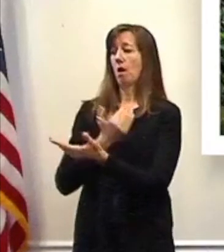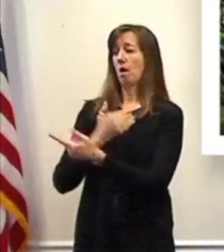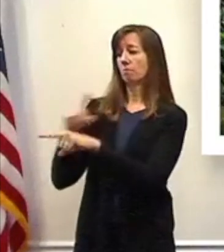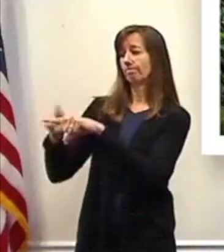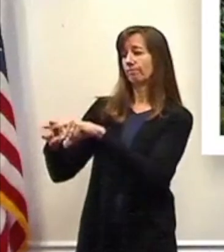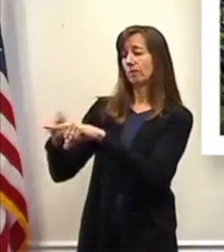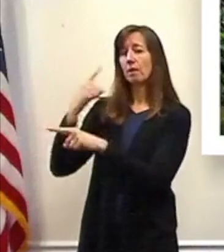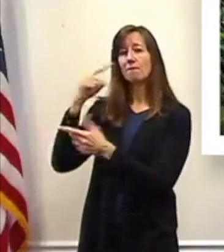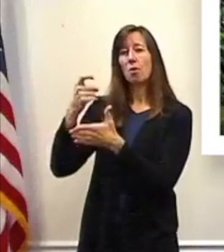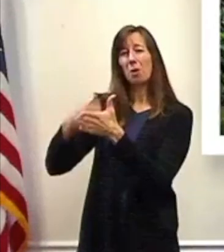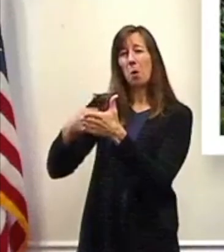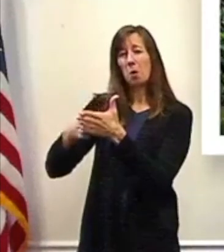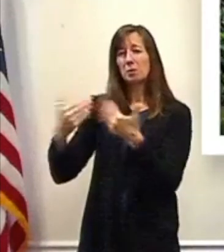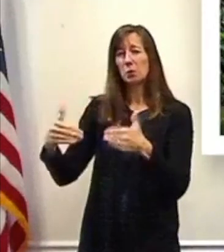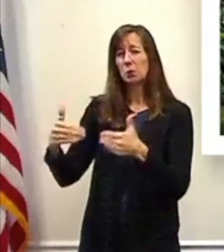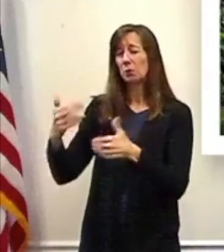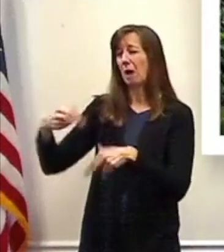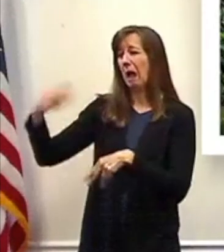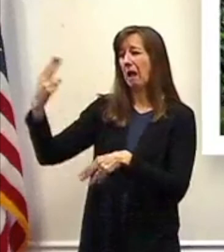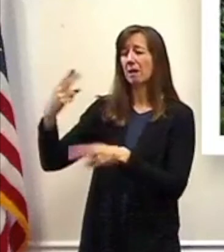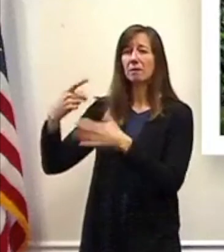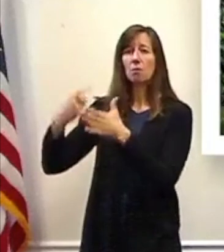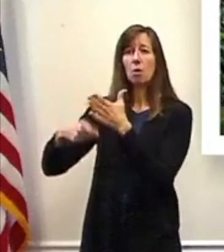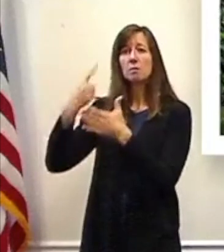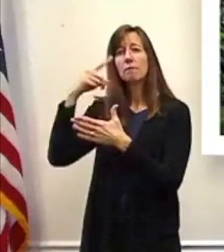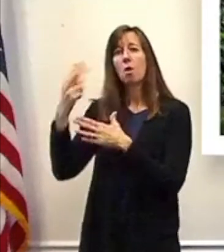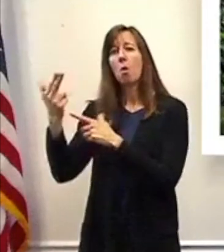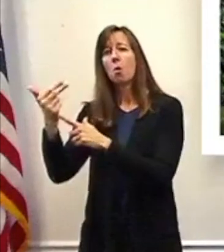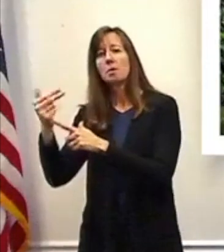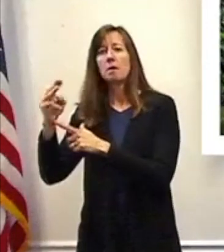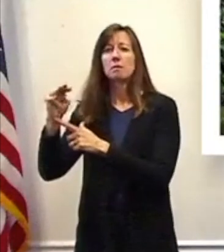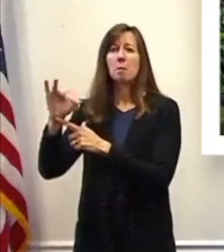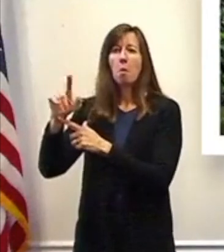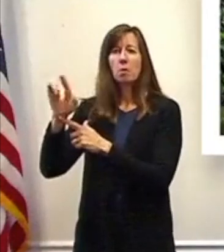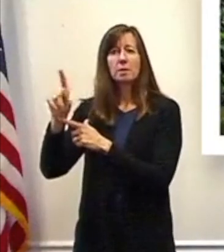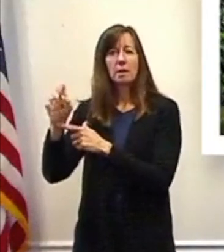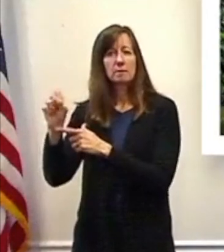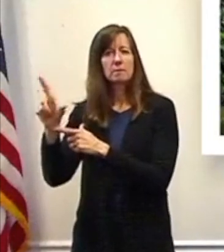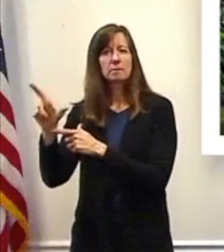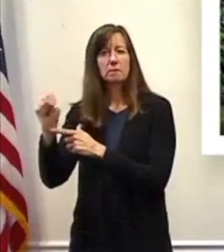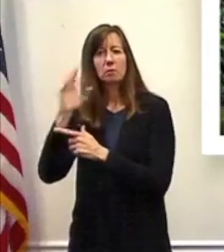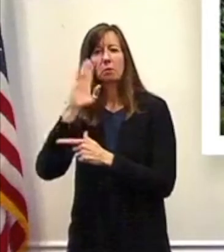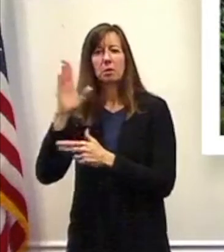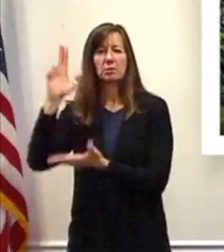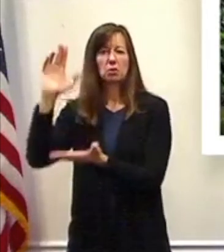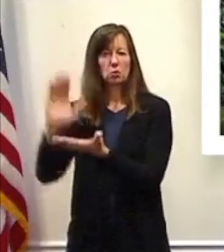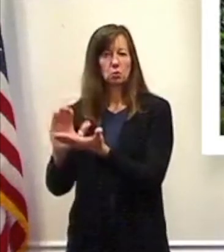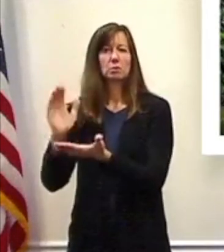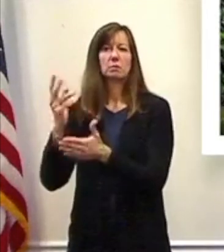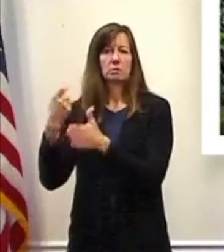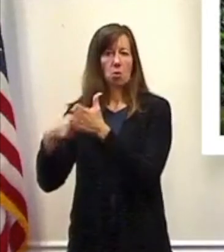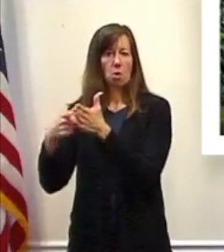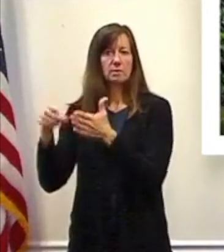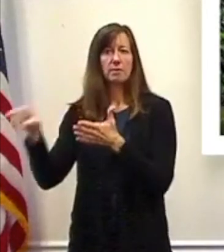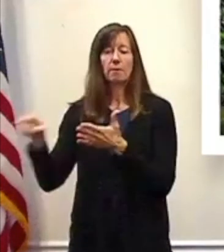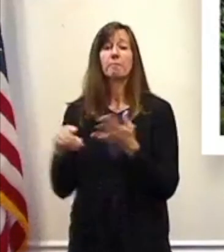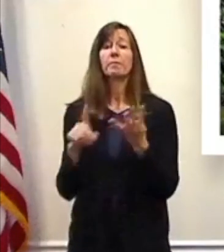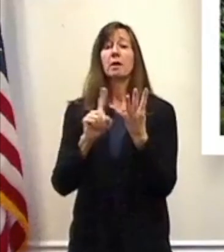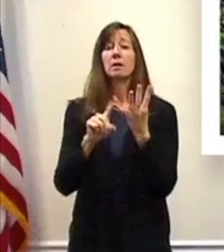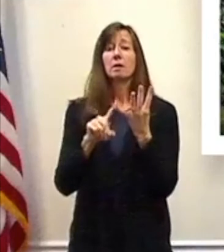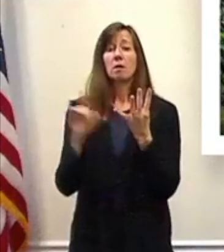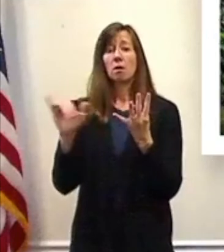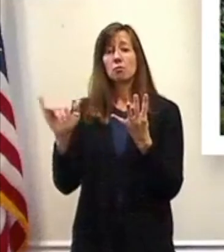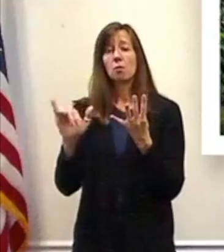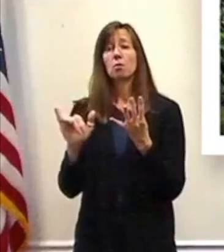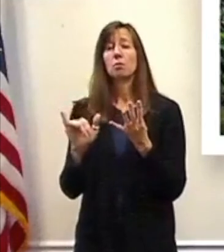not only provide greater stability for individuals but reduce cost. And then lastly, within the area of housing, we're going to continue to